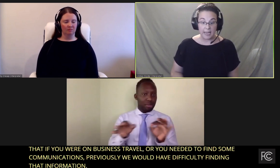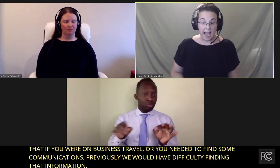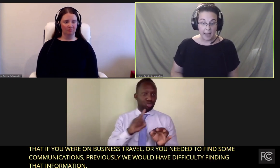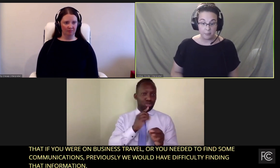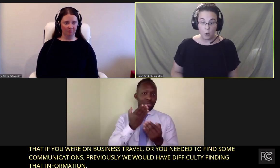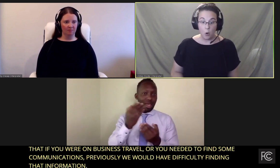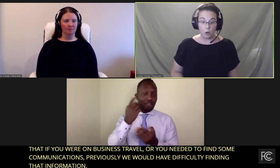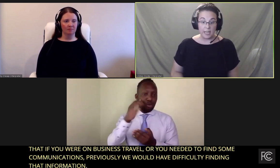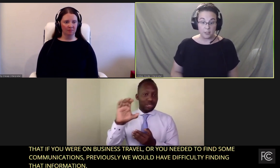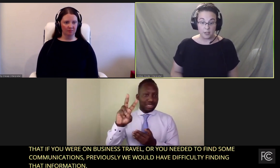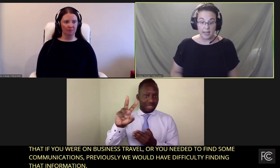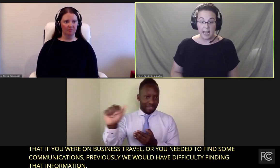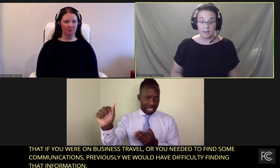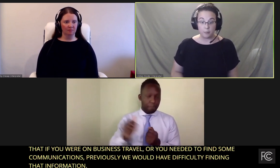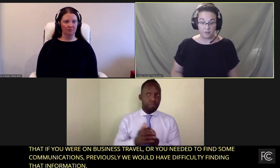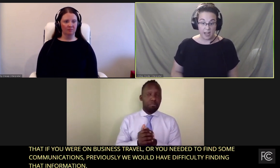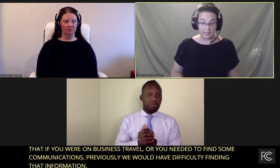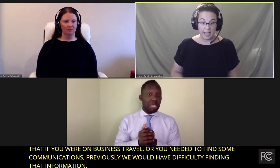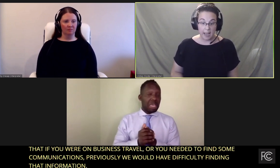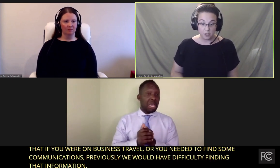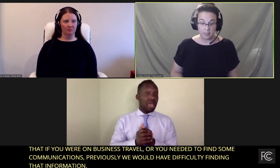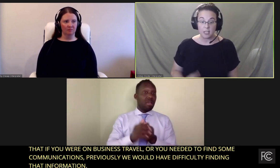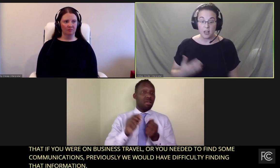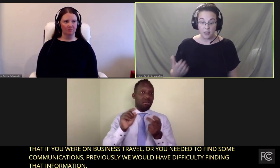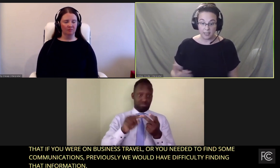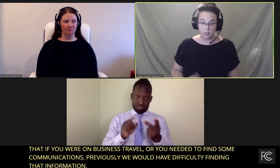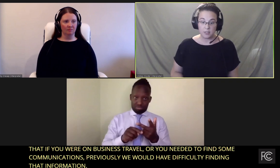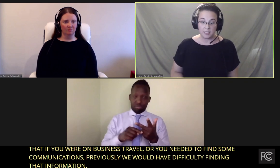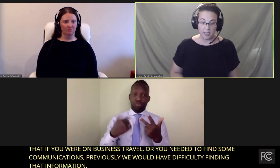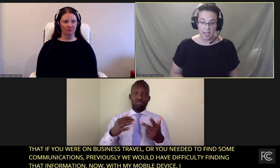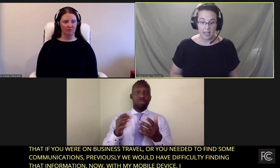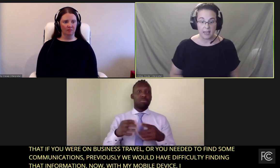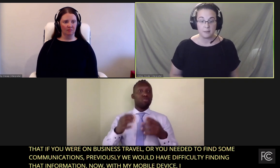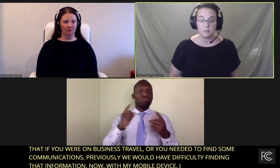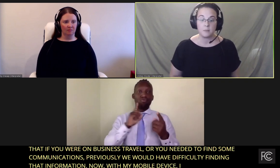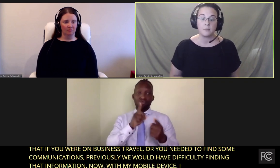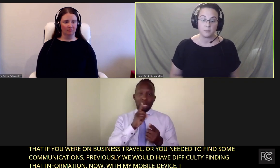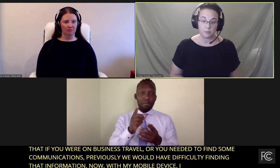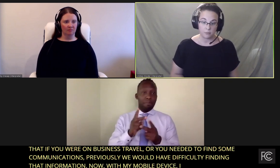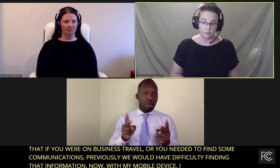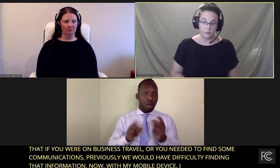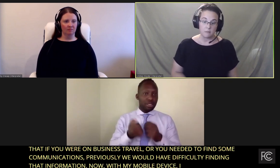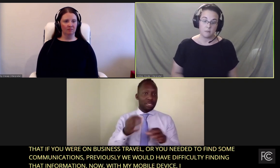through an app or the Internet and it provides captions thanks to the CVAA.